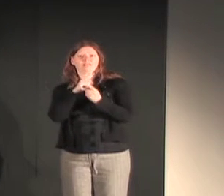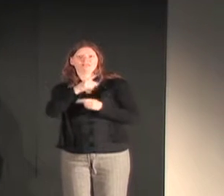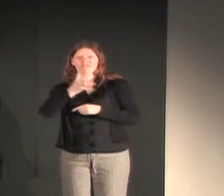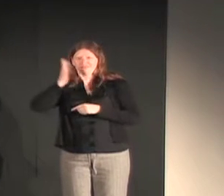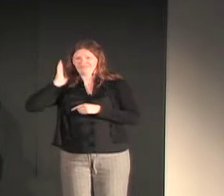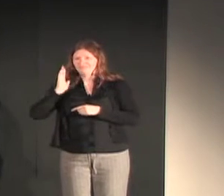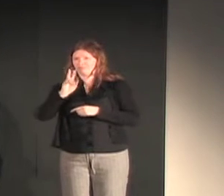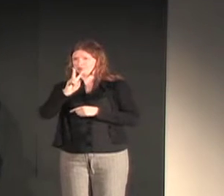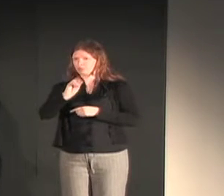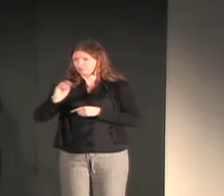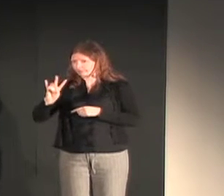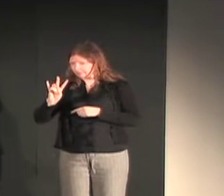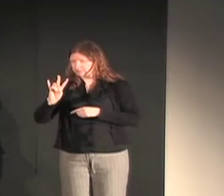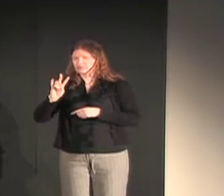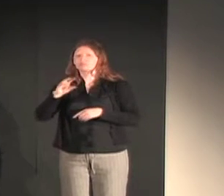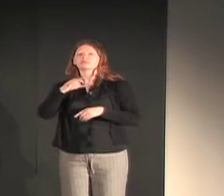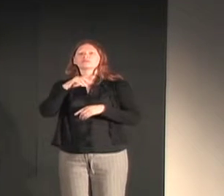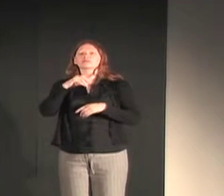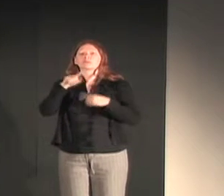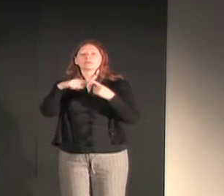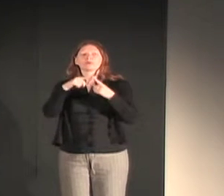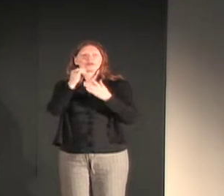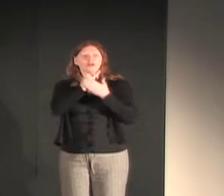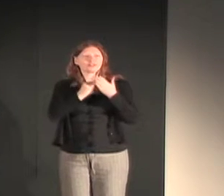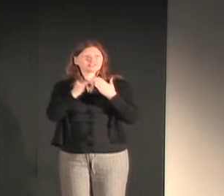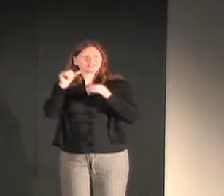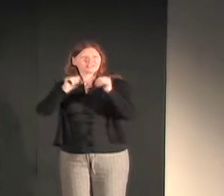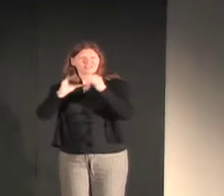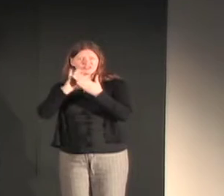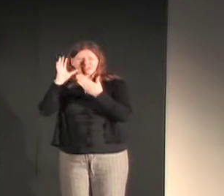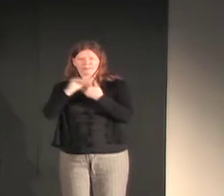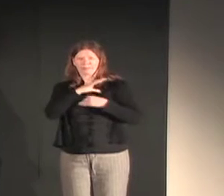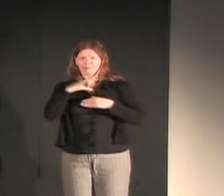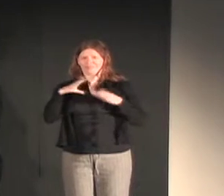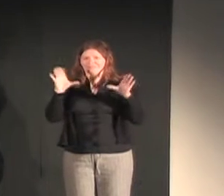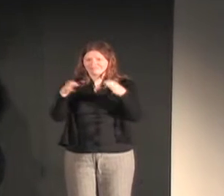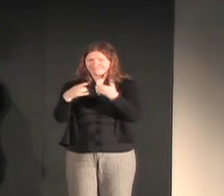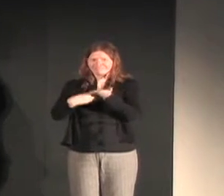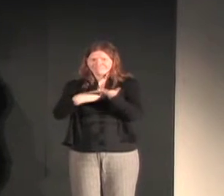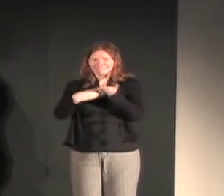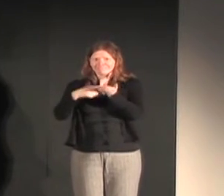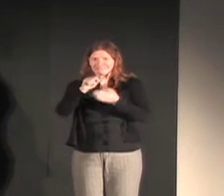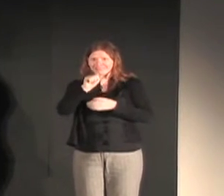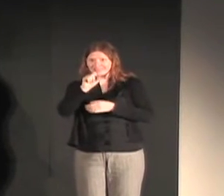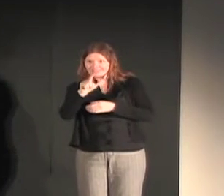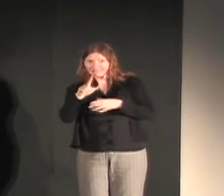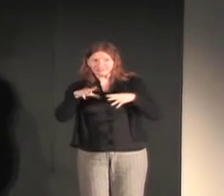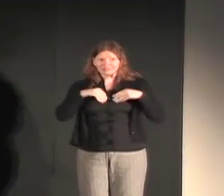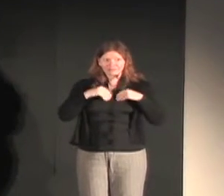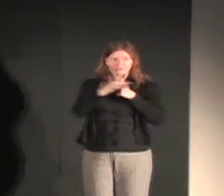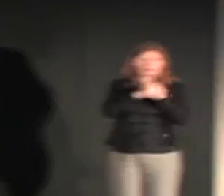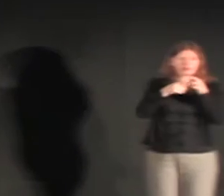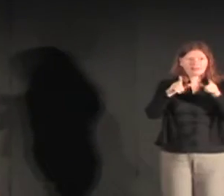also, well, actually, let me go back to when I first met her. I met her in 2007 when the College of Arts and Sciences were discussing